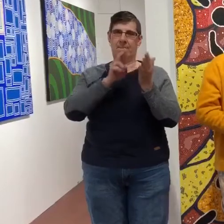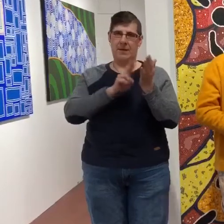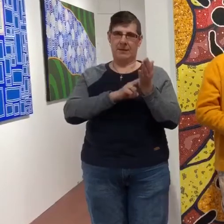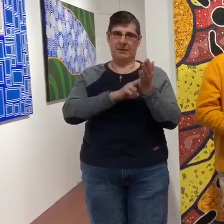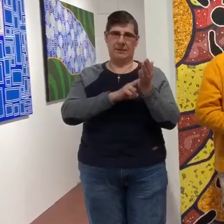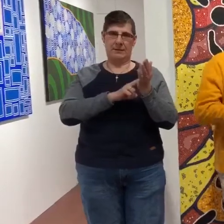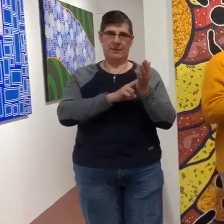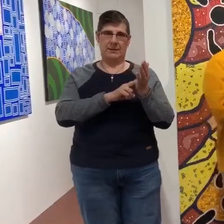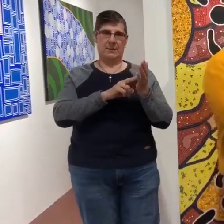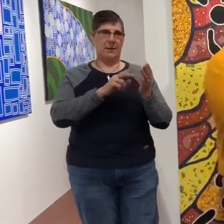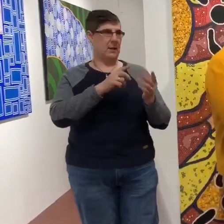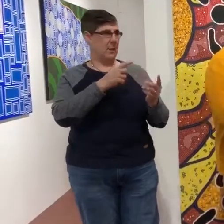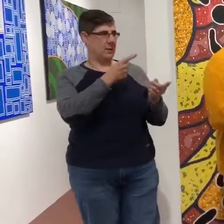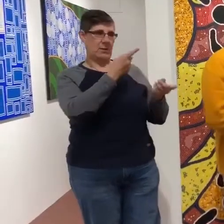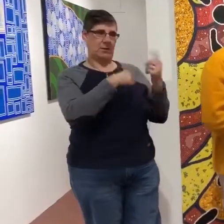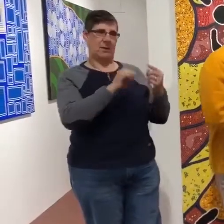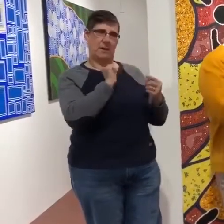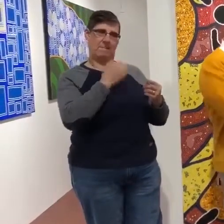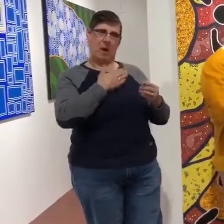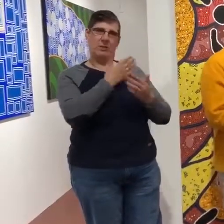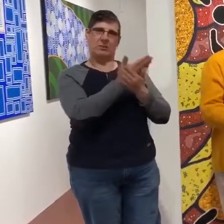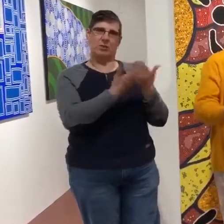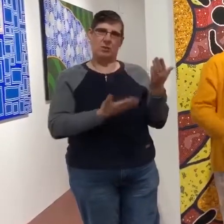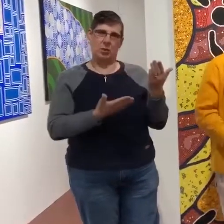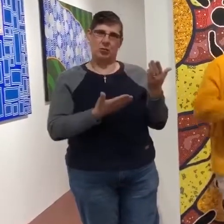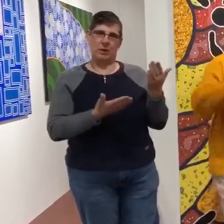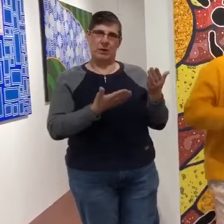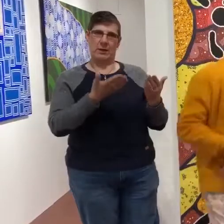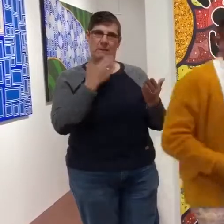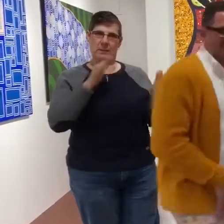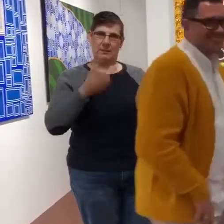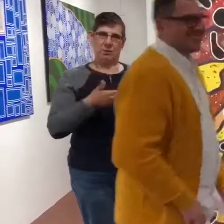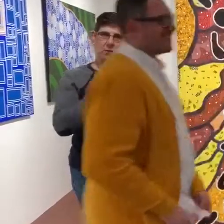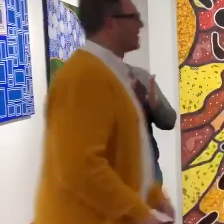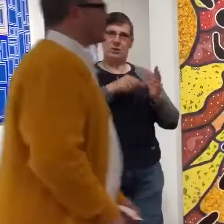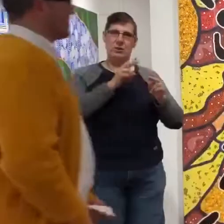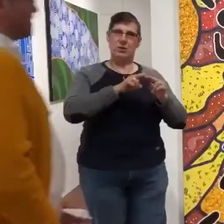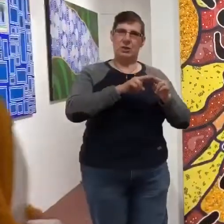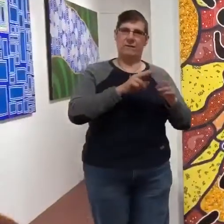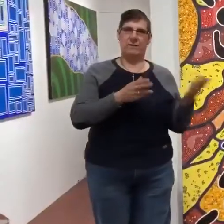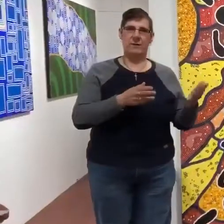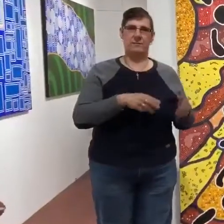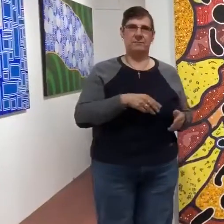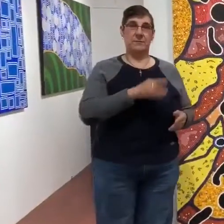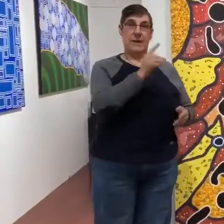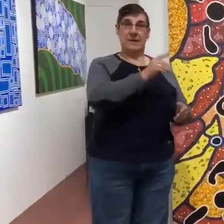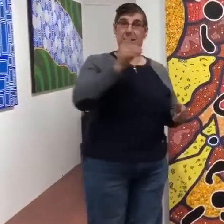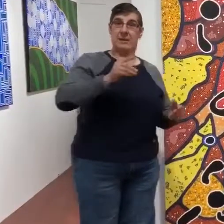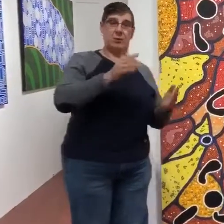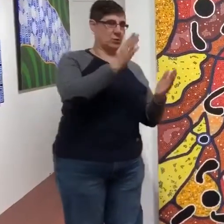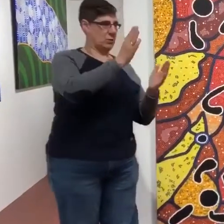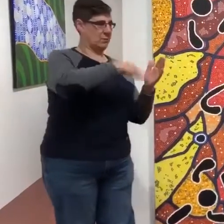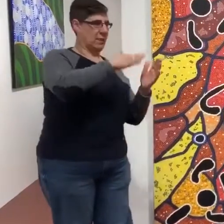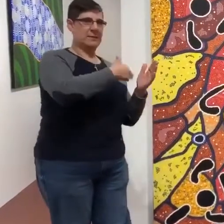My story. you. Daniel's painting